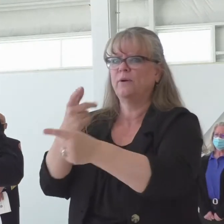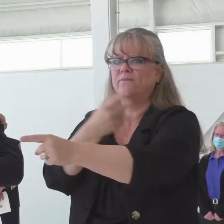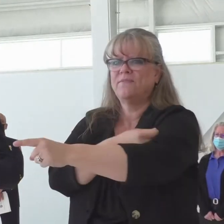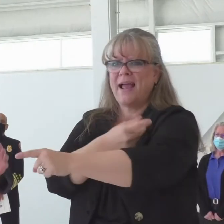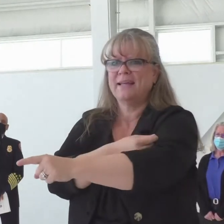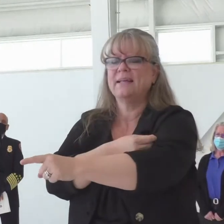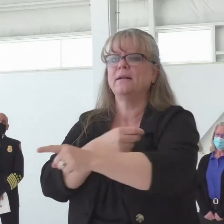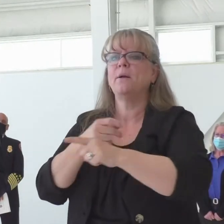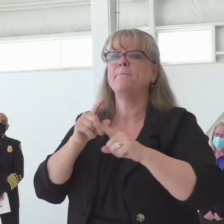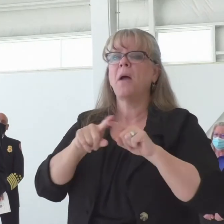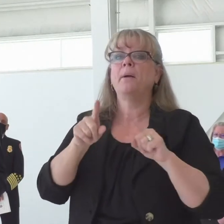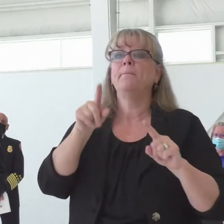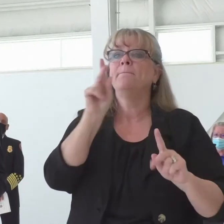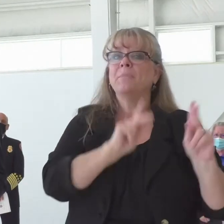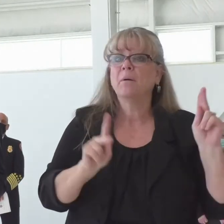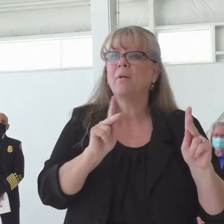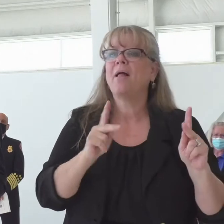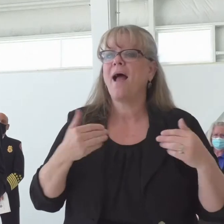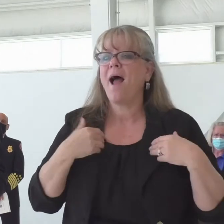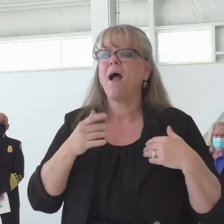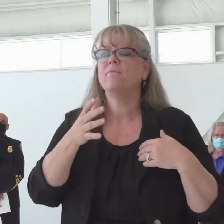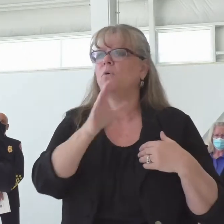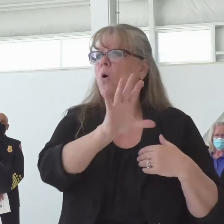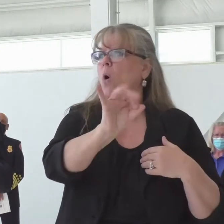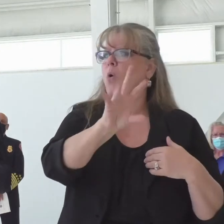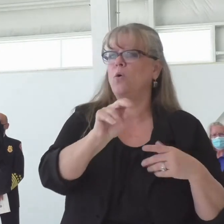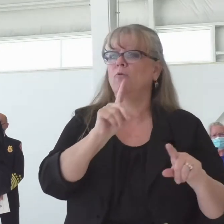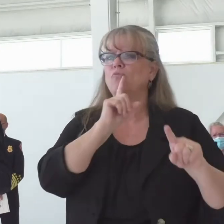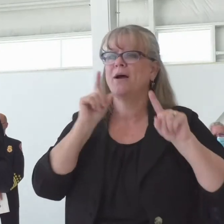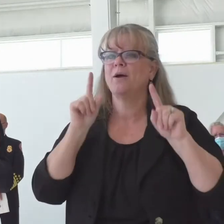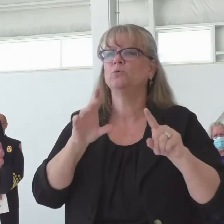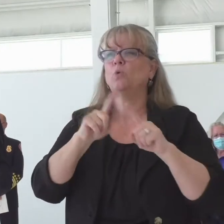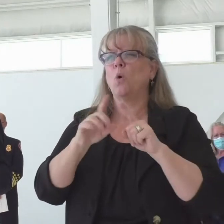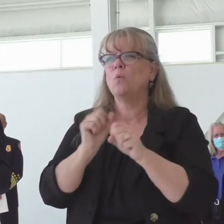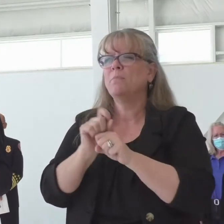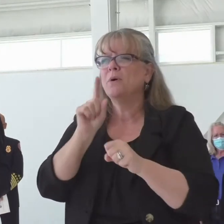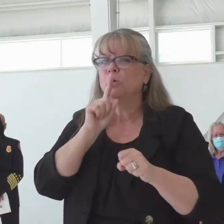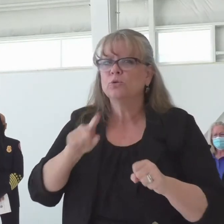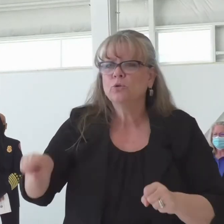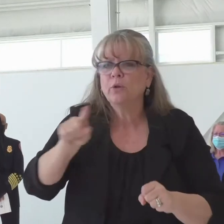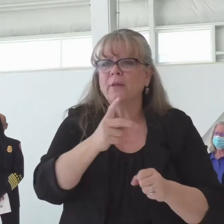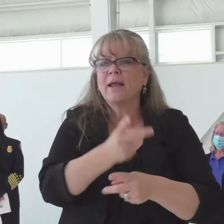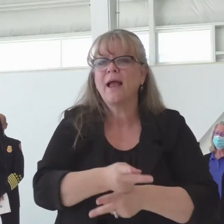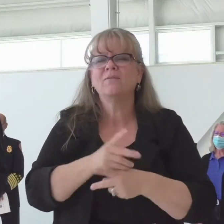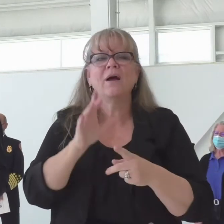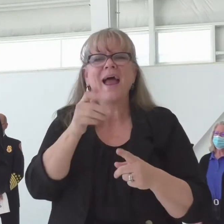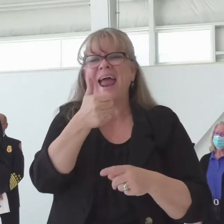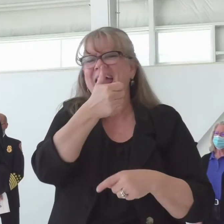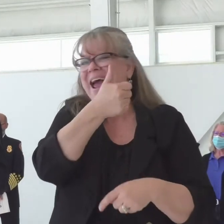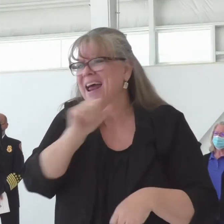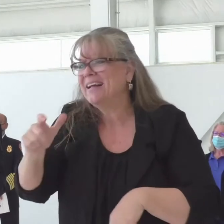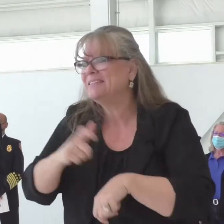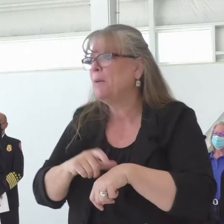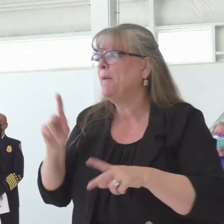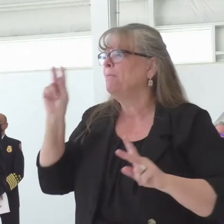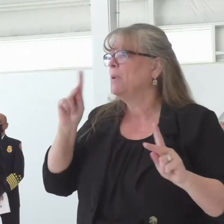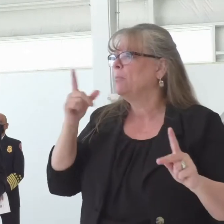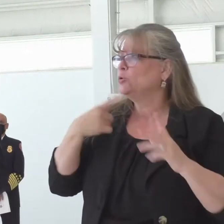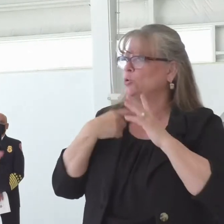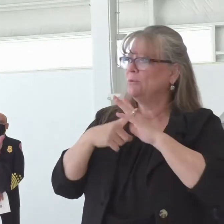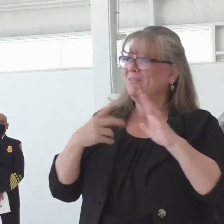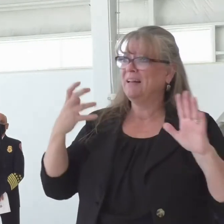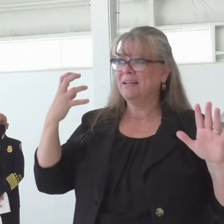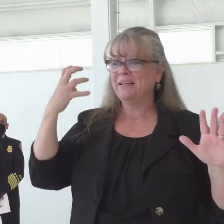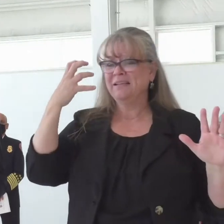very extreme precautions at these. So, whenever, you know, there's any dizziness or anything, they're going to wait to make sure that everything's